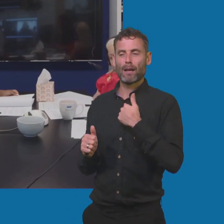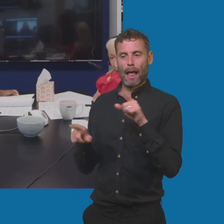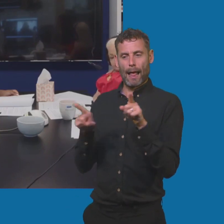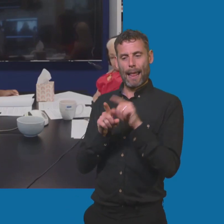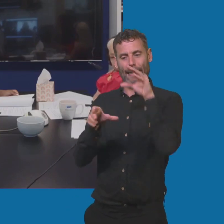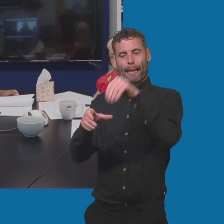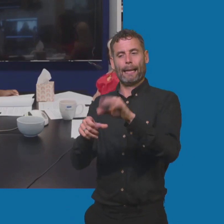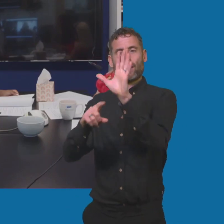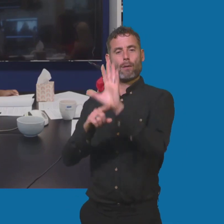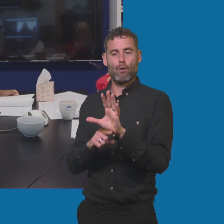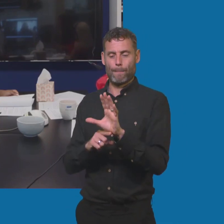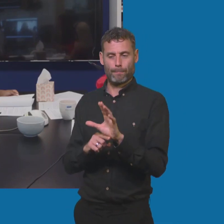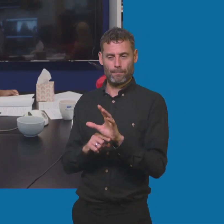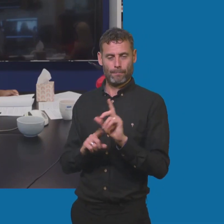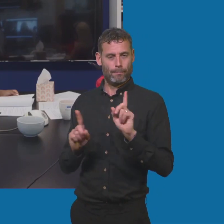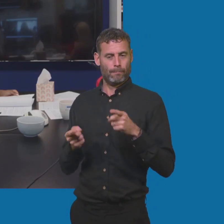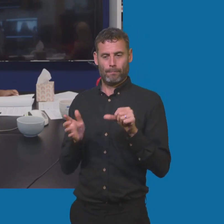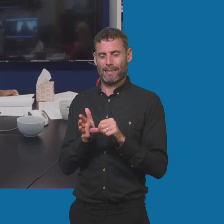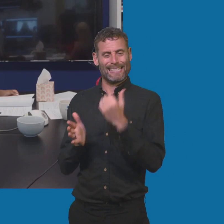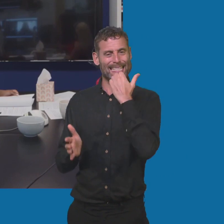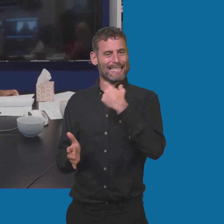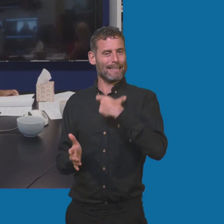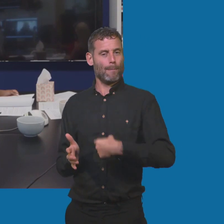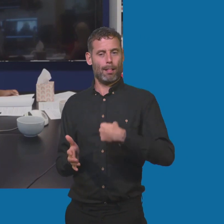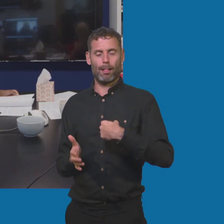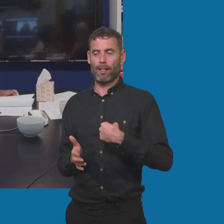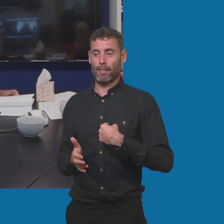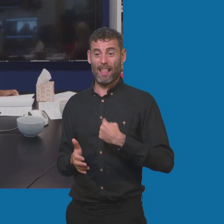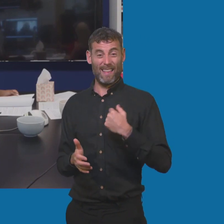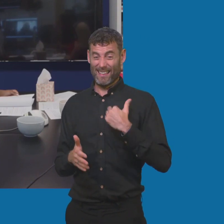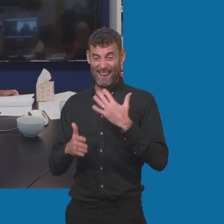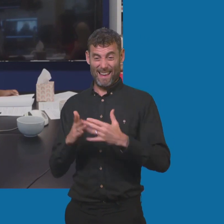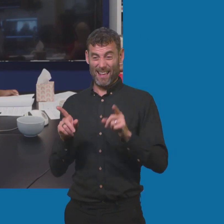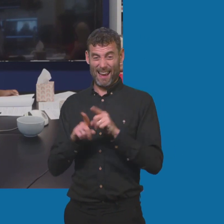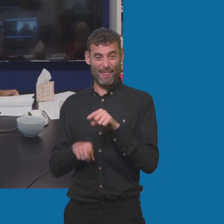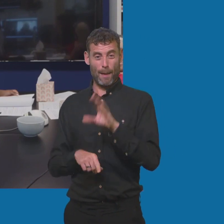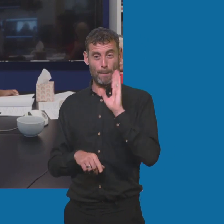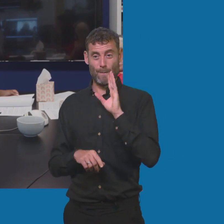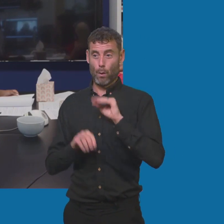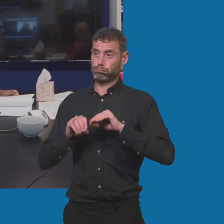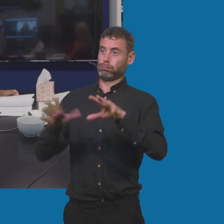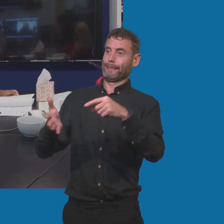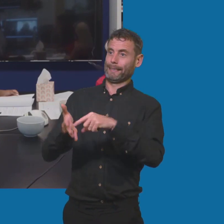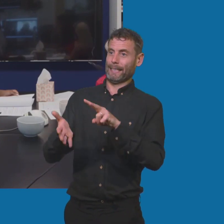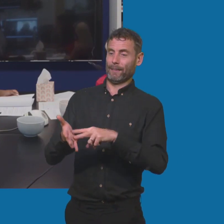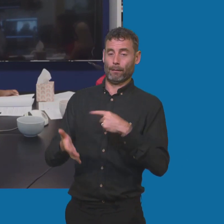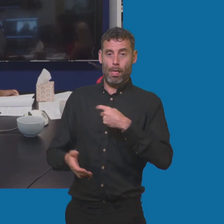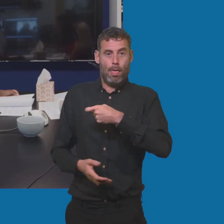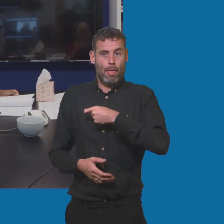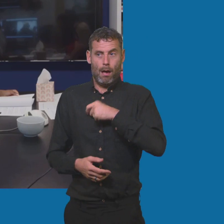in terms of going on TV. And it was super scary. was super daunting. I was thinking about what are people going